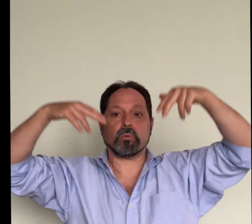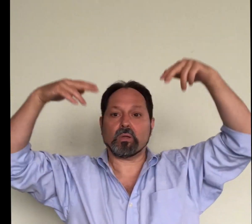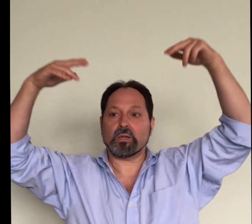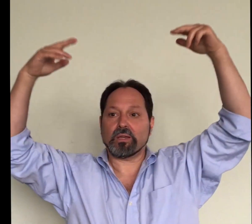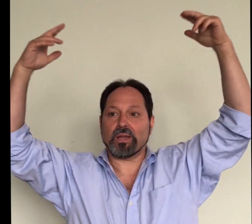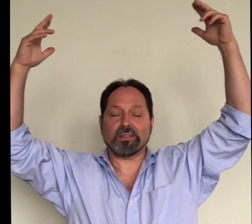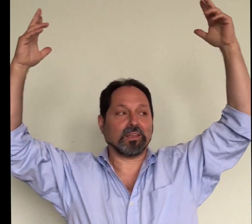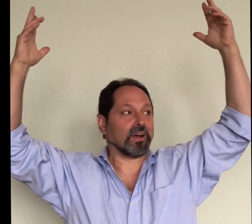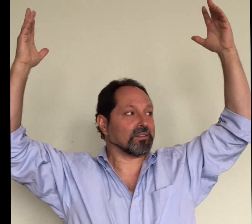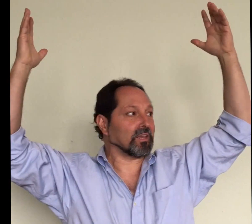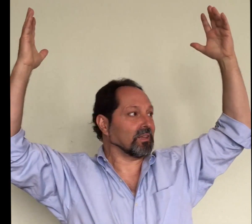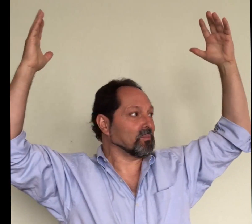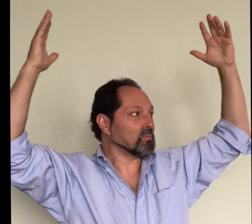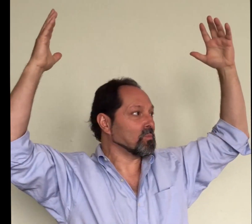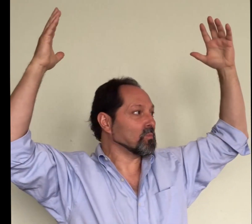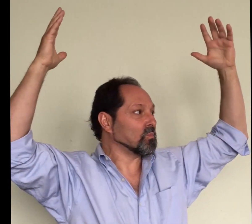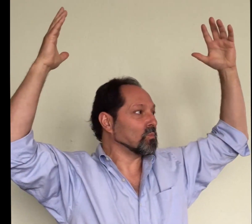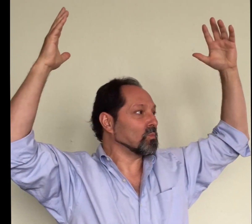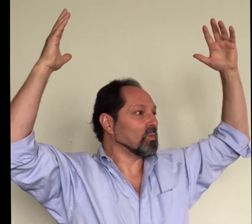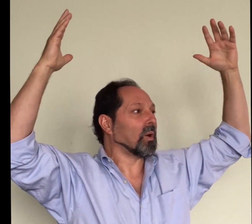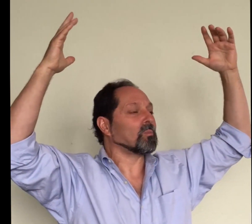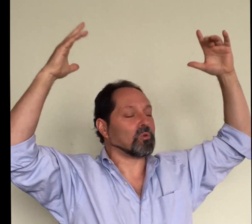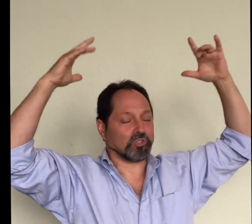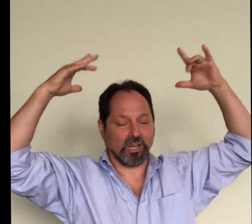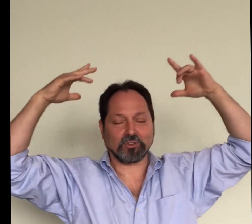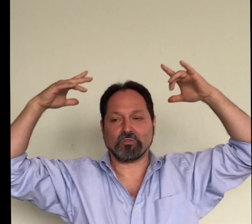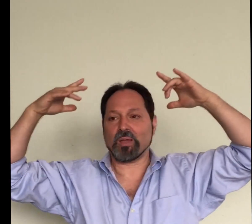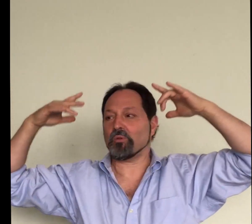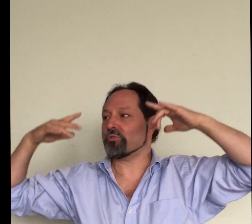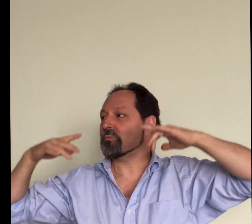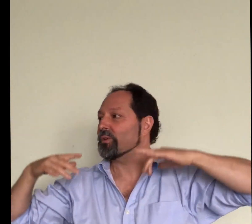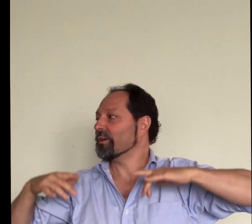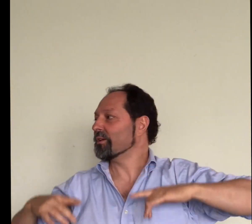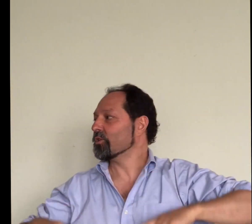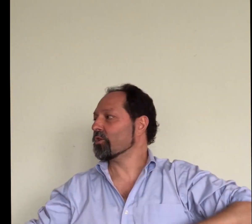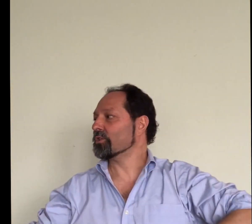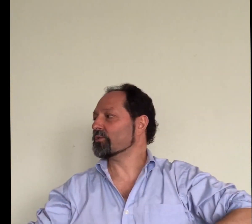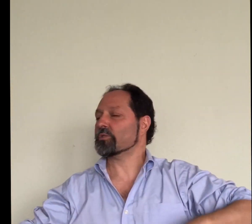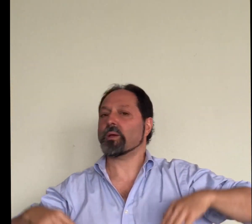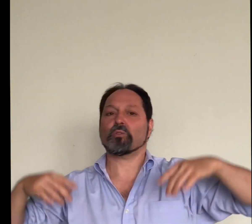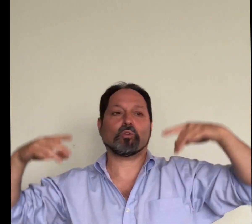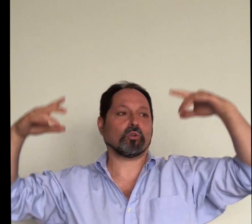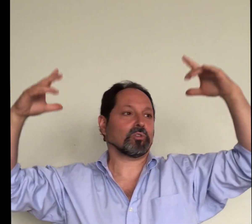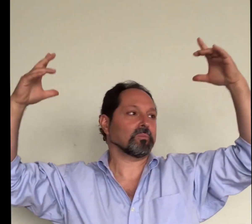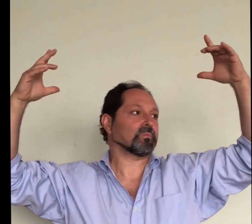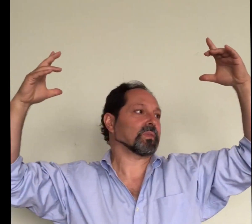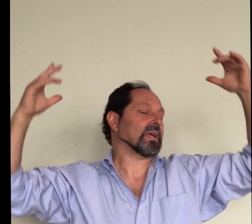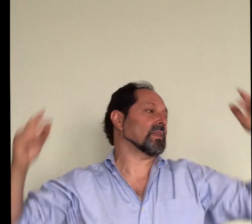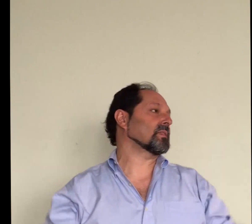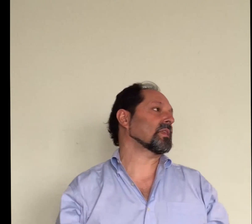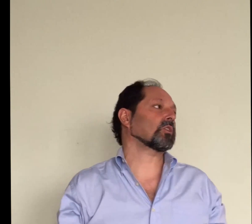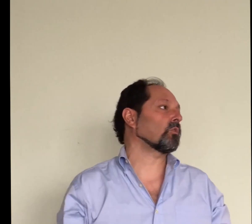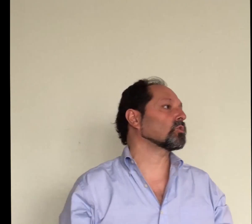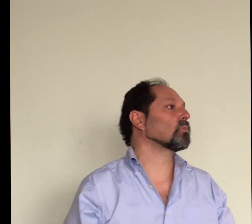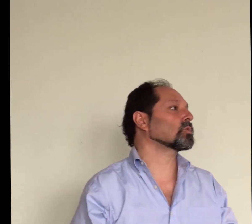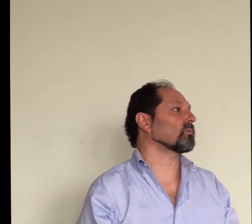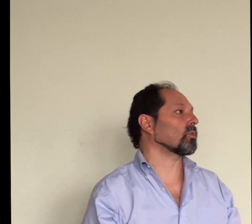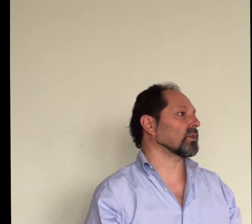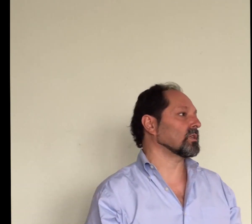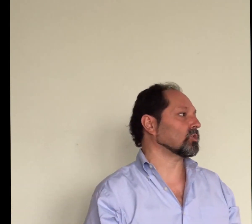and they are the projection fiber from the cortex to spinal cord and that covers most of the organization